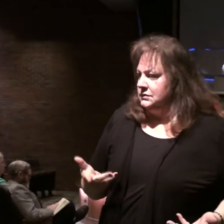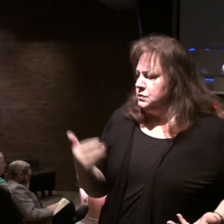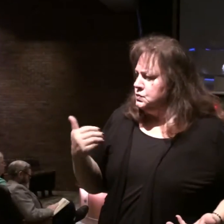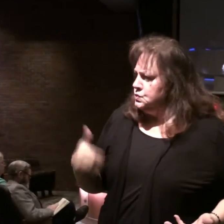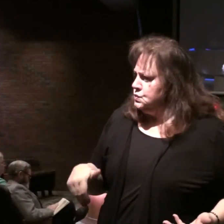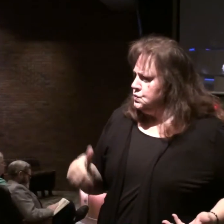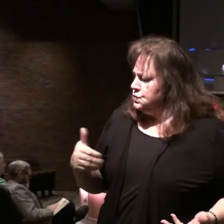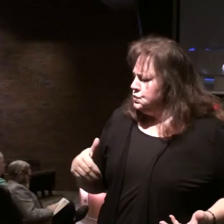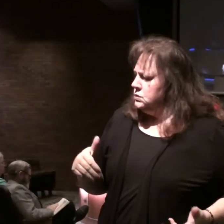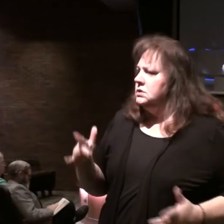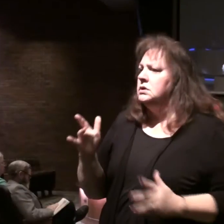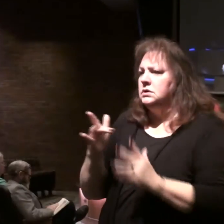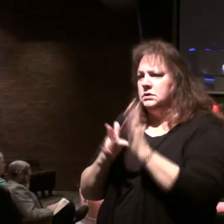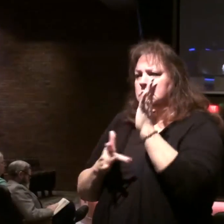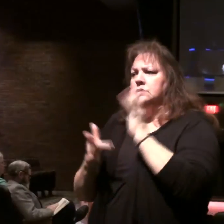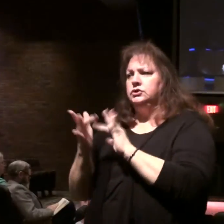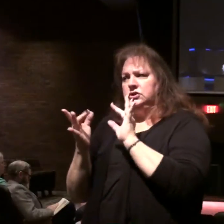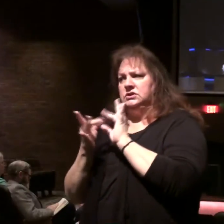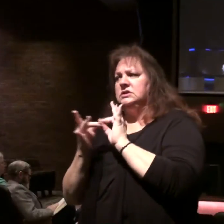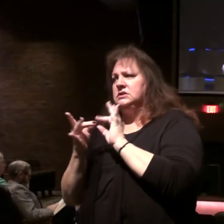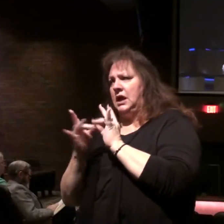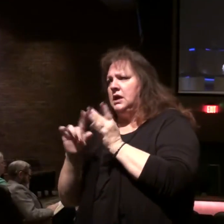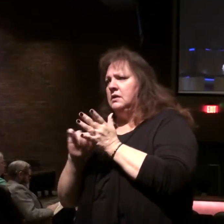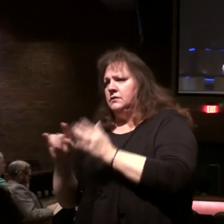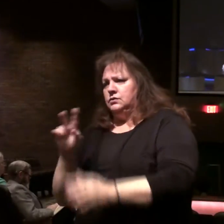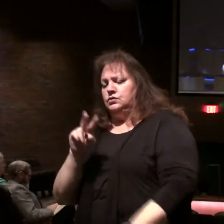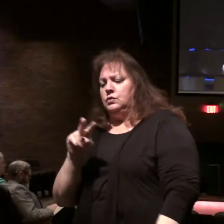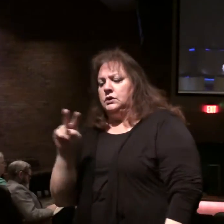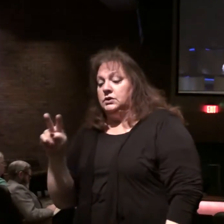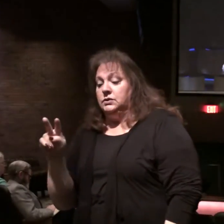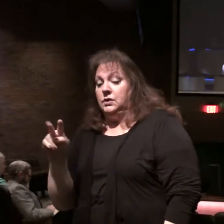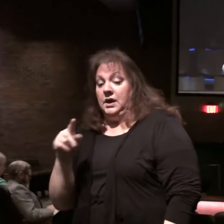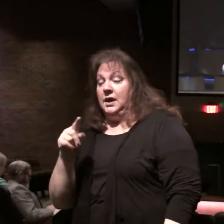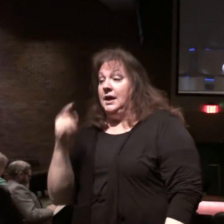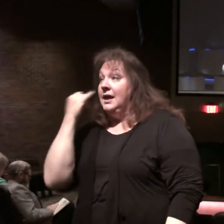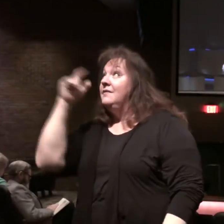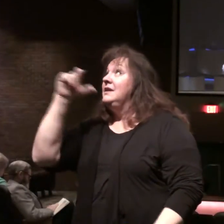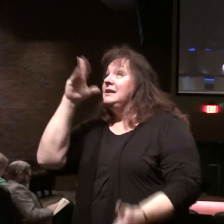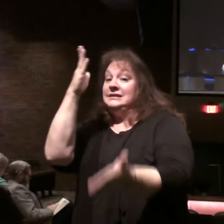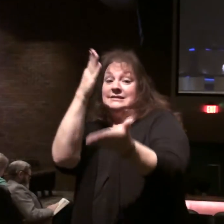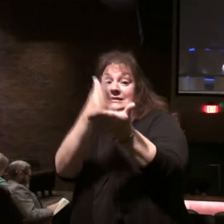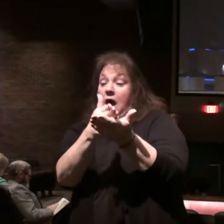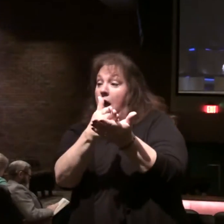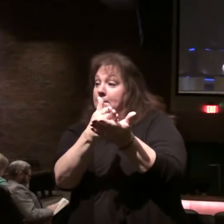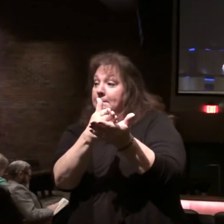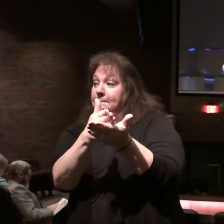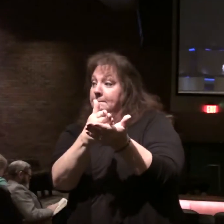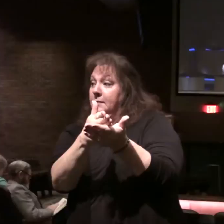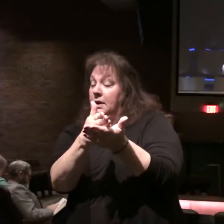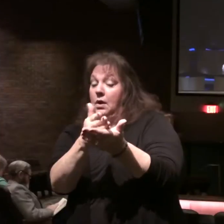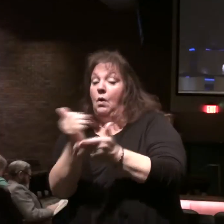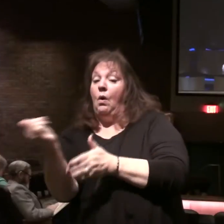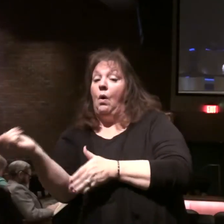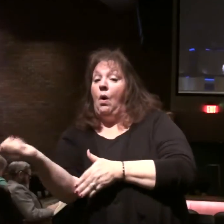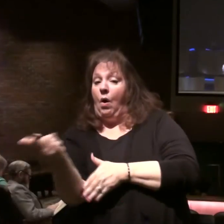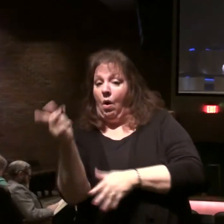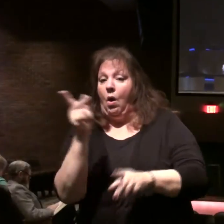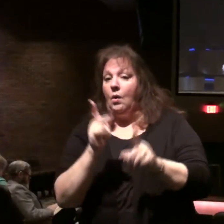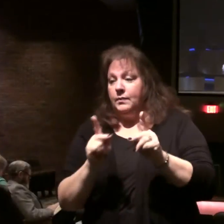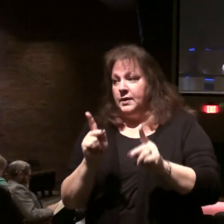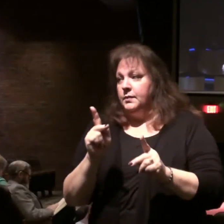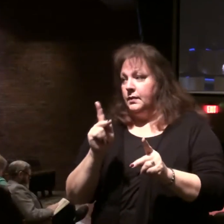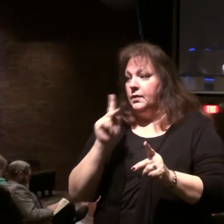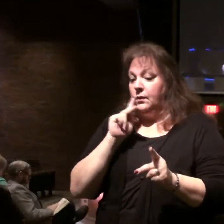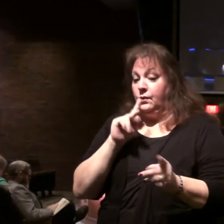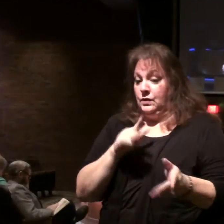that's why Jesus said in verse 22 unless those days have been short cut short no flesh no